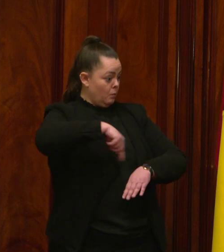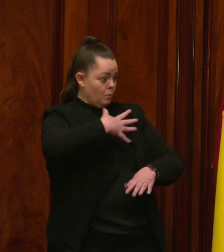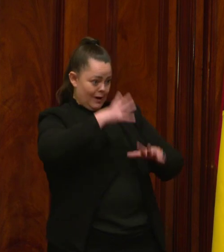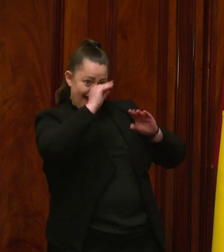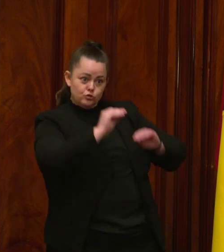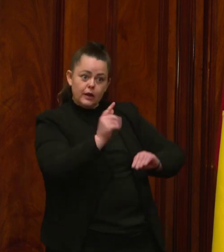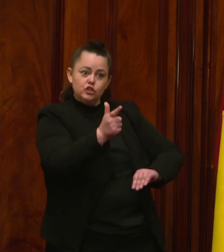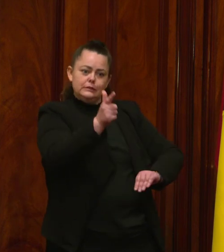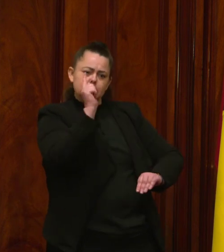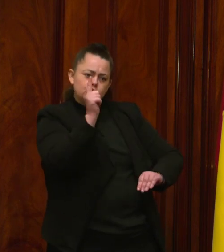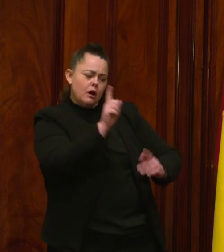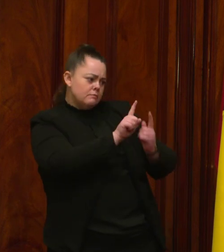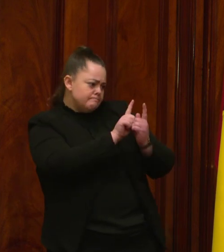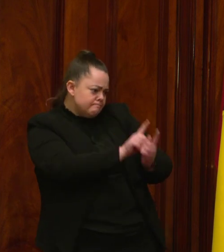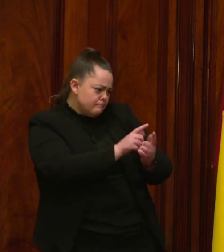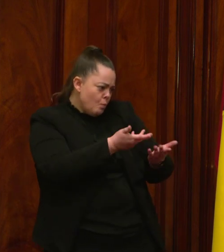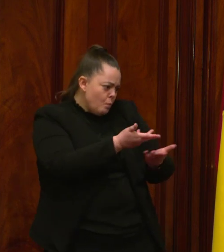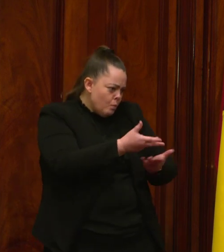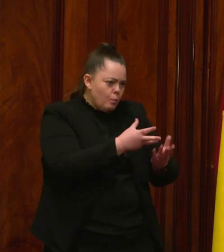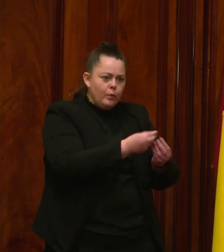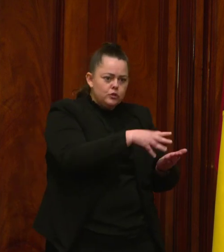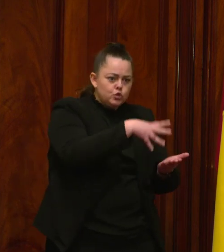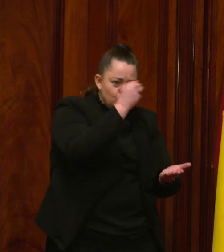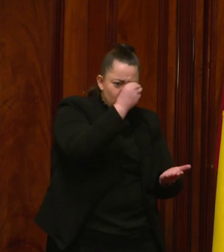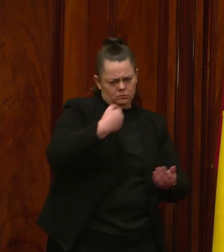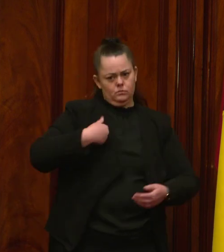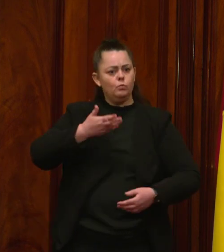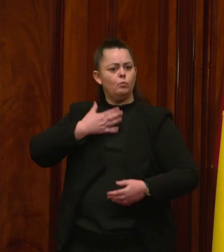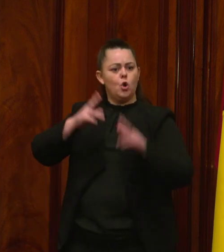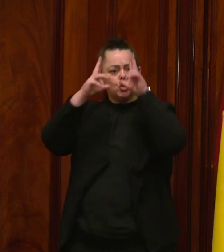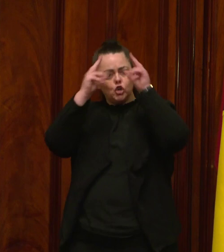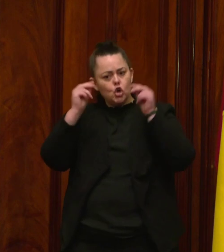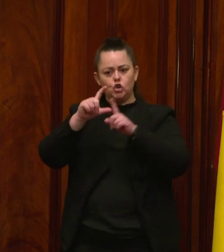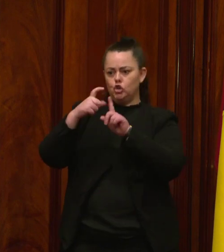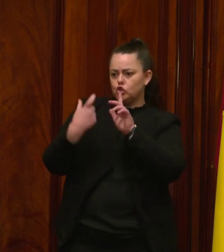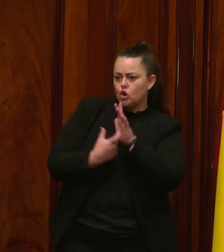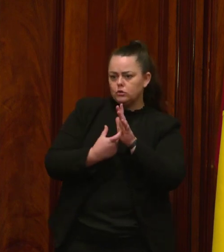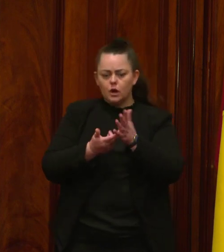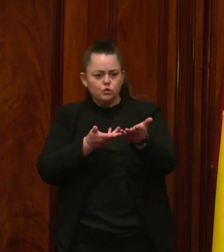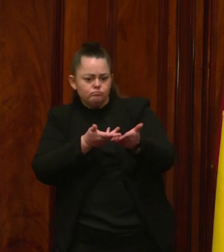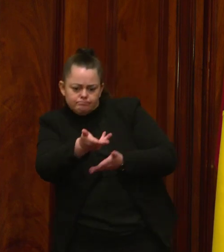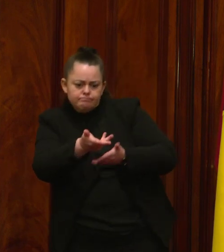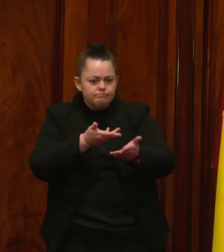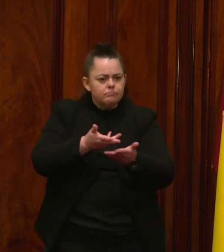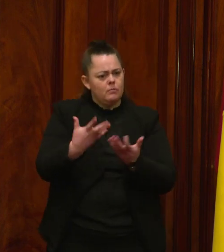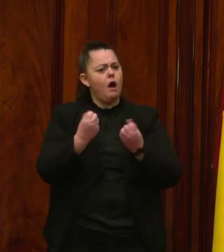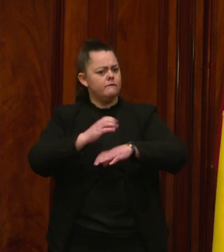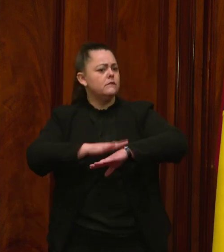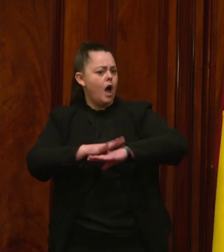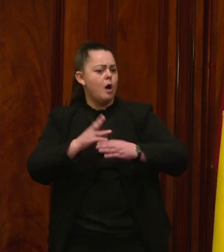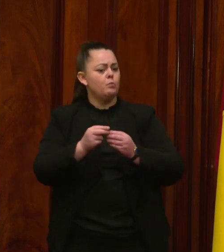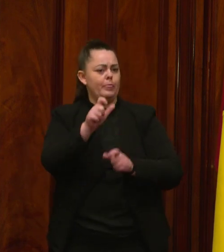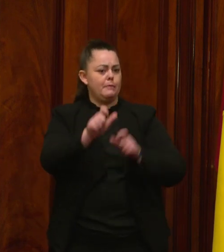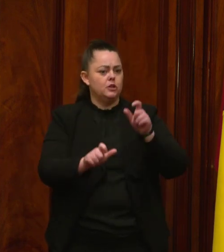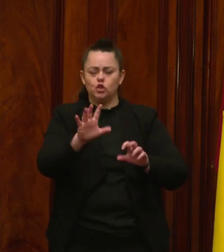time with their patients. The government will hire an additional 1,200 nurses alongside 500 new paramedics in